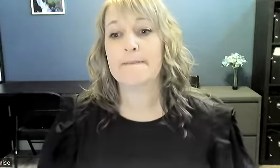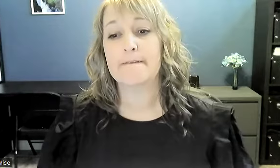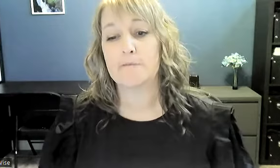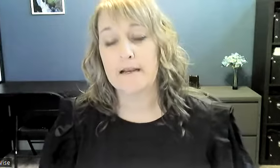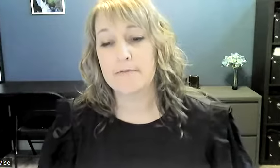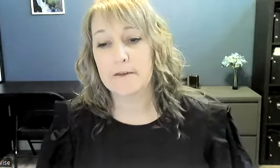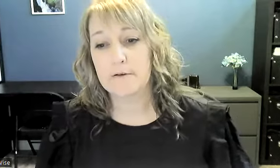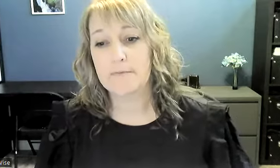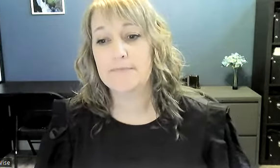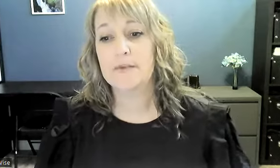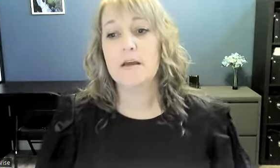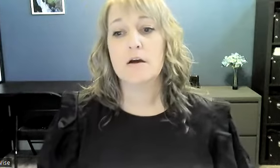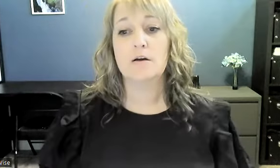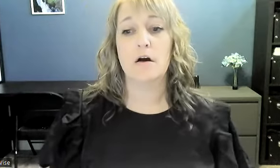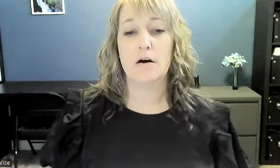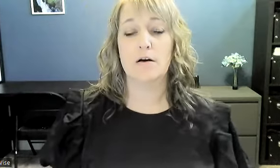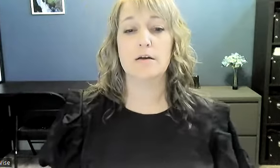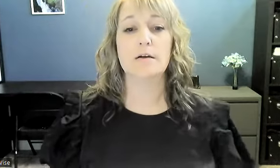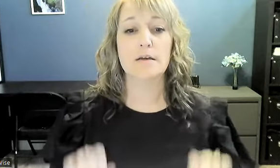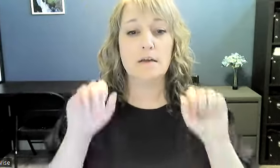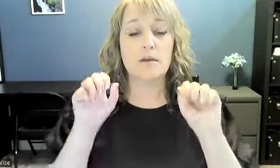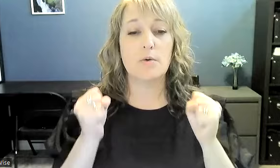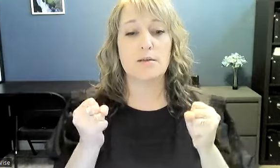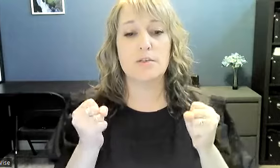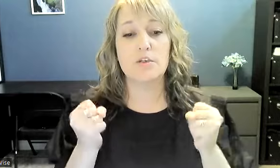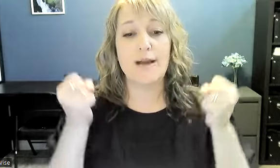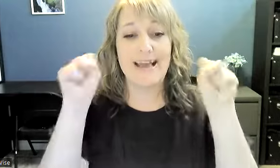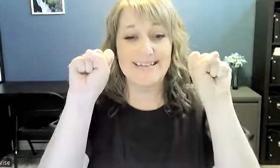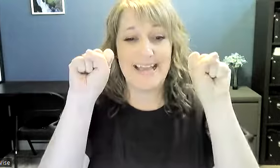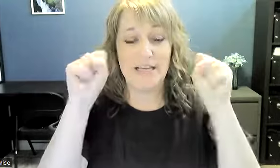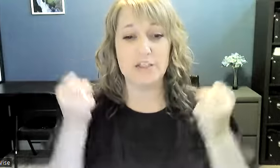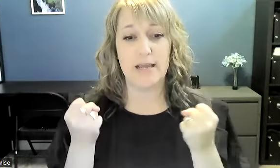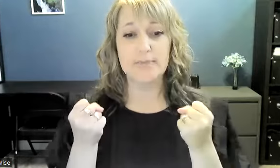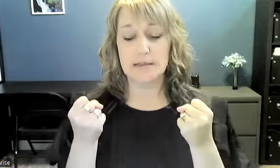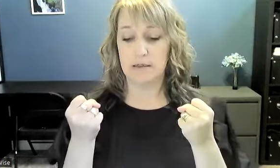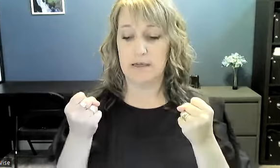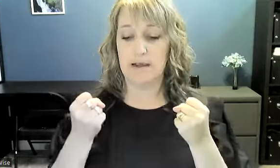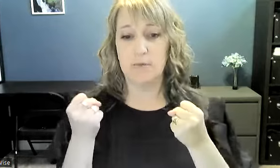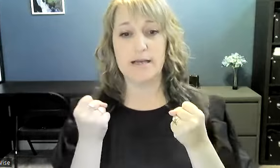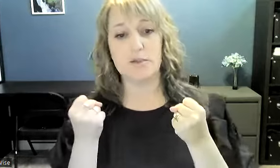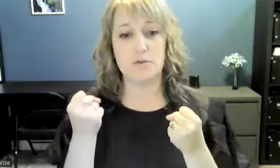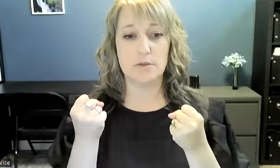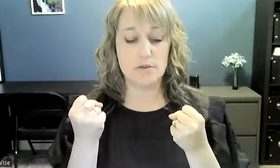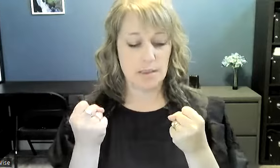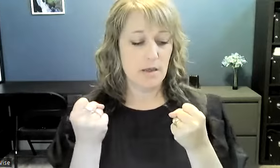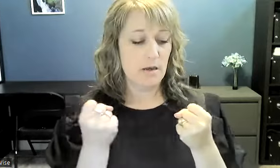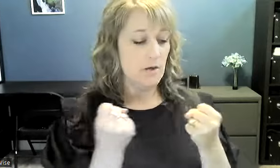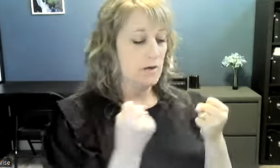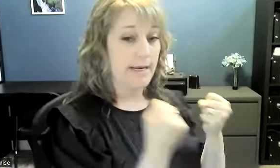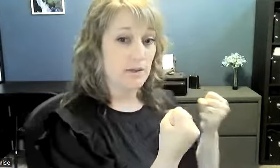ride in a vehicle car you want two s hand shapes and relax your shoulders your hand